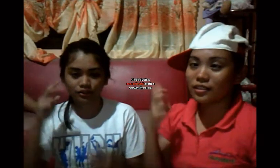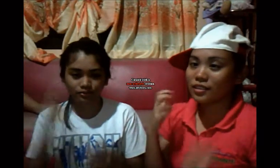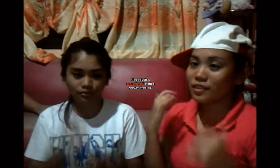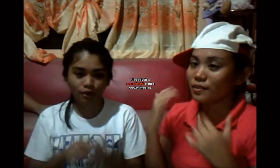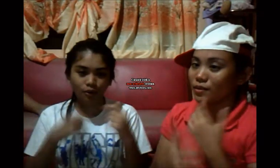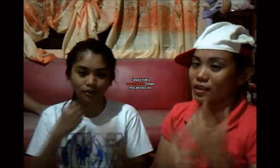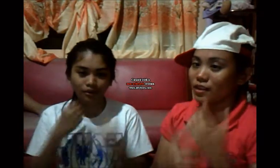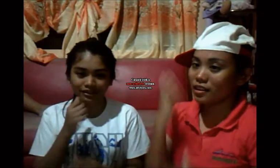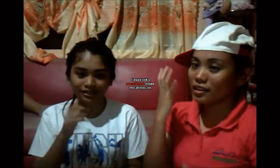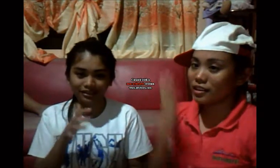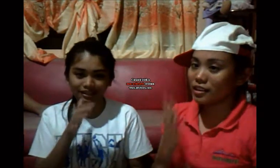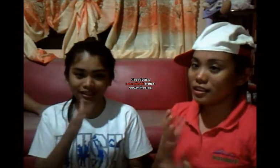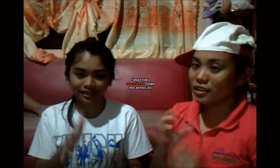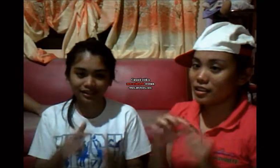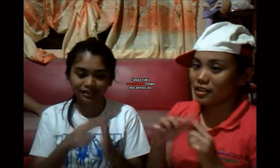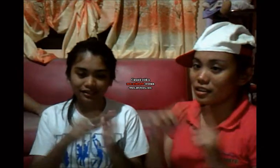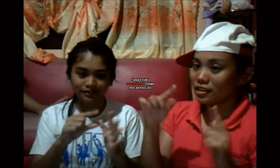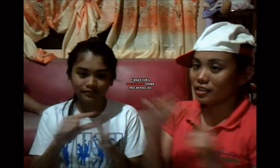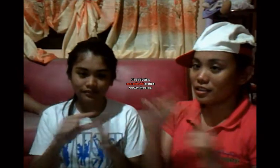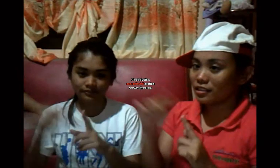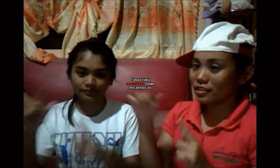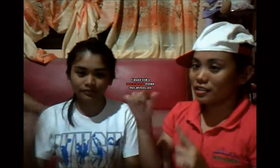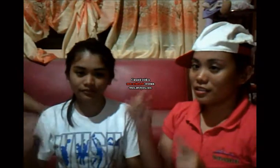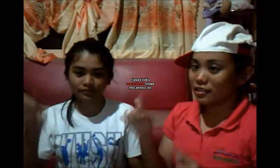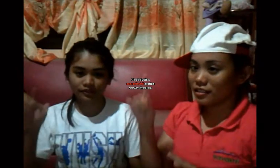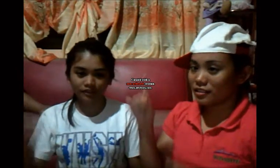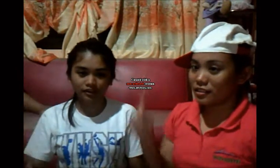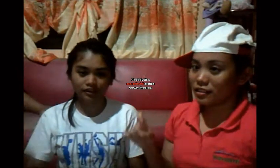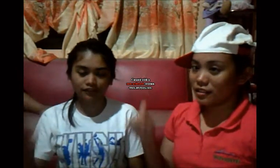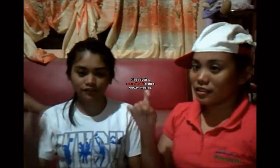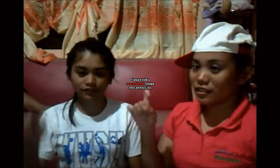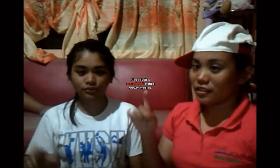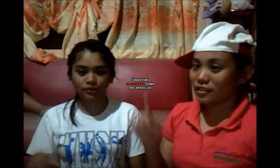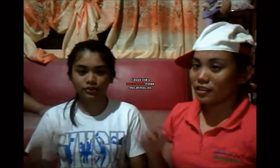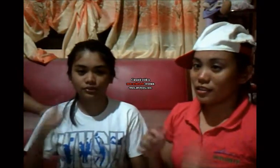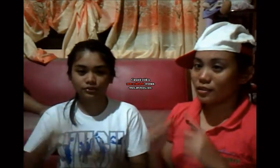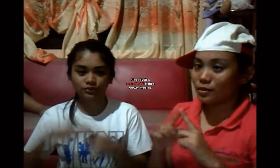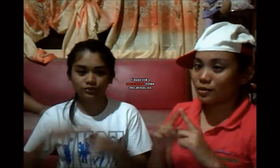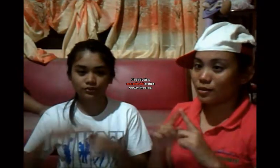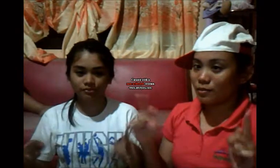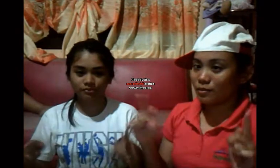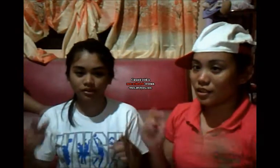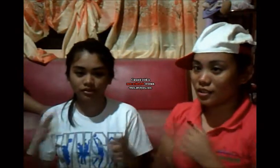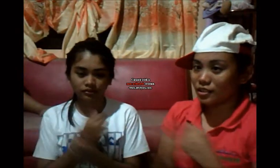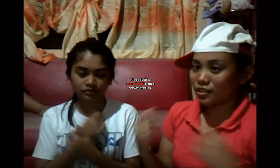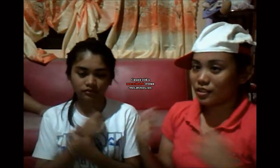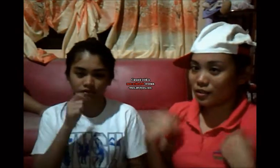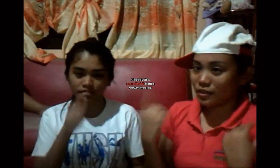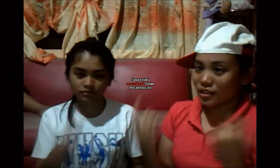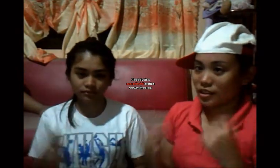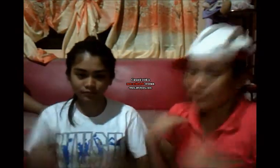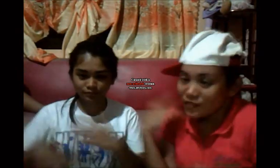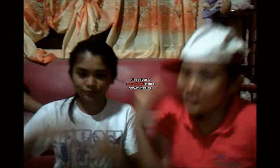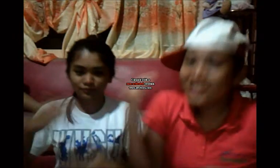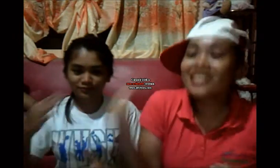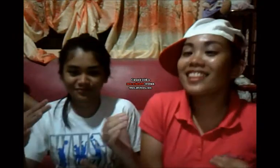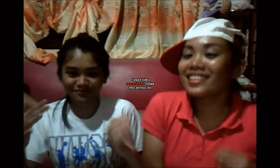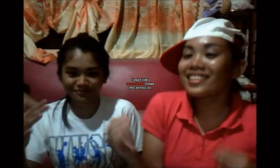broken lead. Yet all this ways around, to give us less